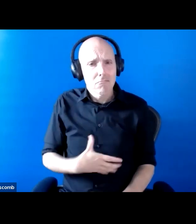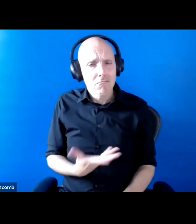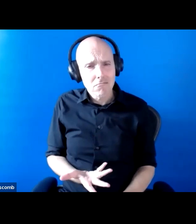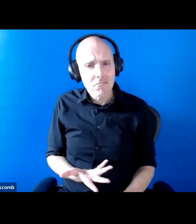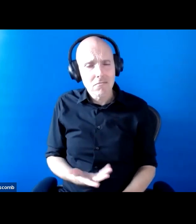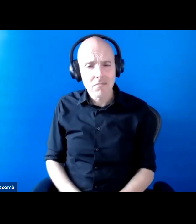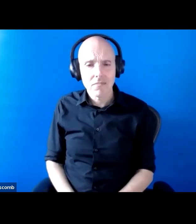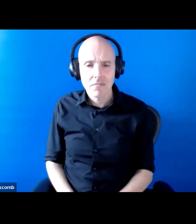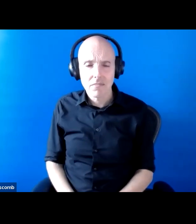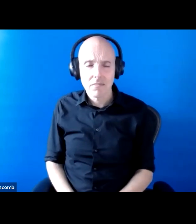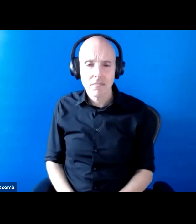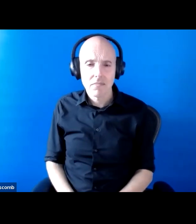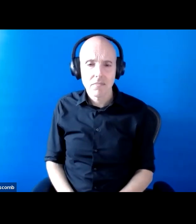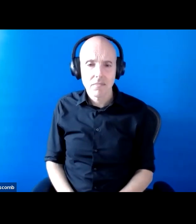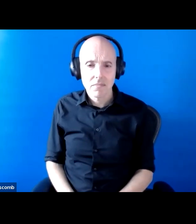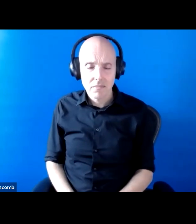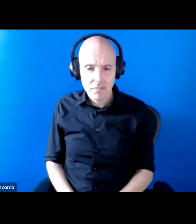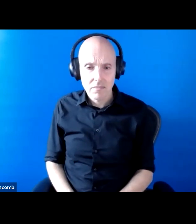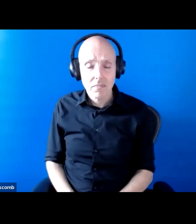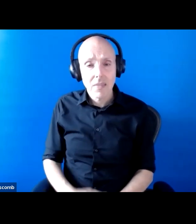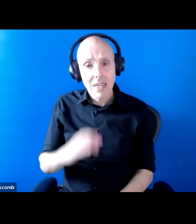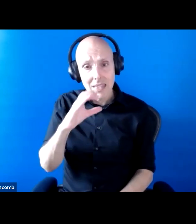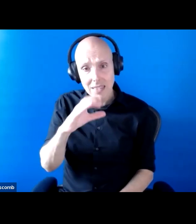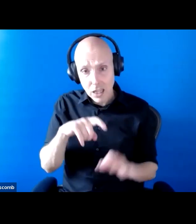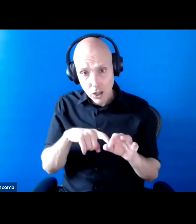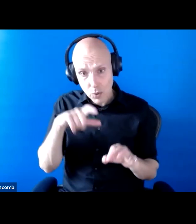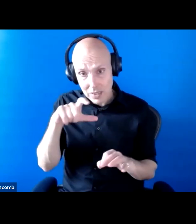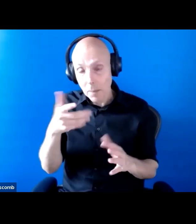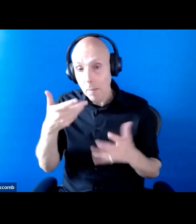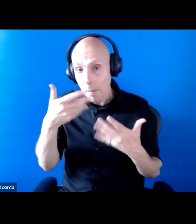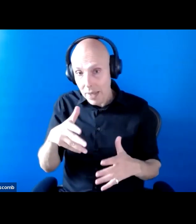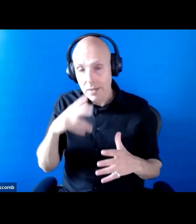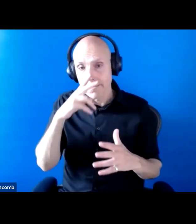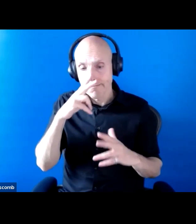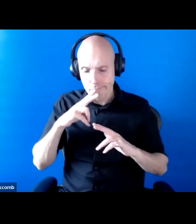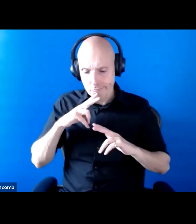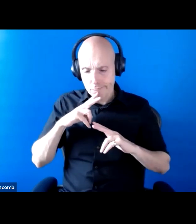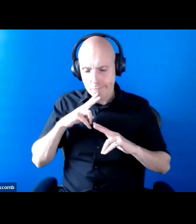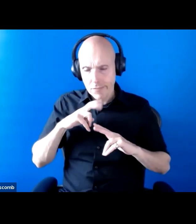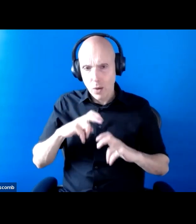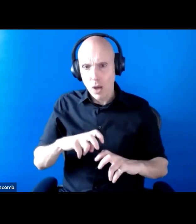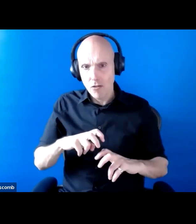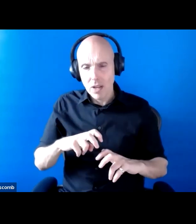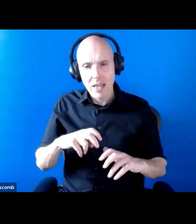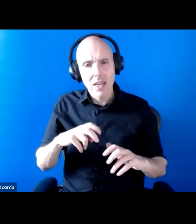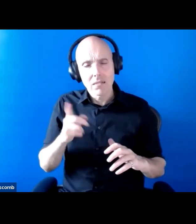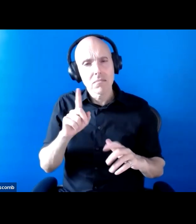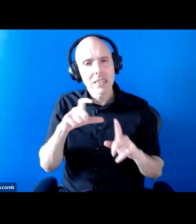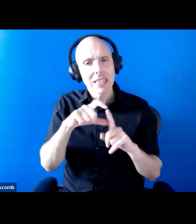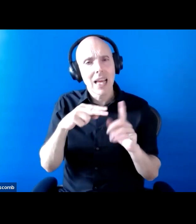And the CQC has run an inquiry since into do not attempt resuscitation notices, and